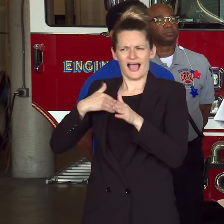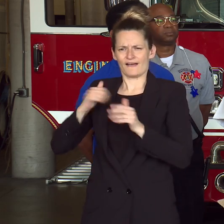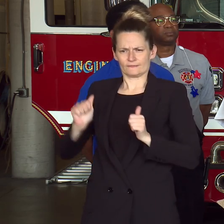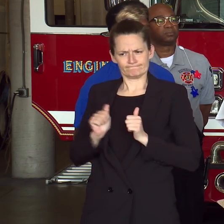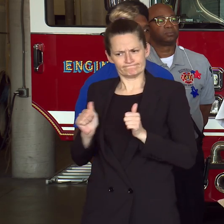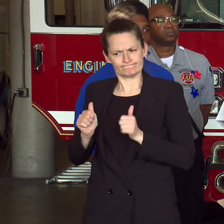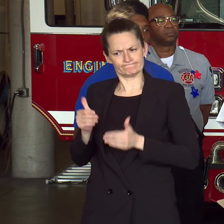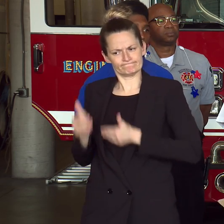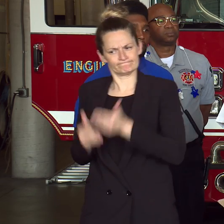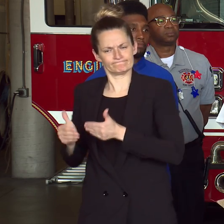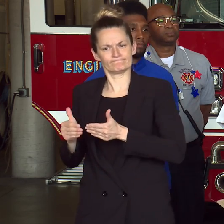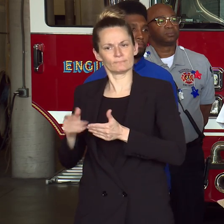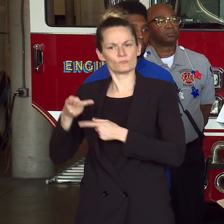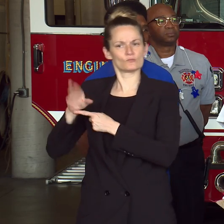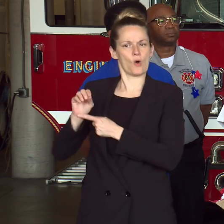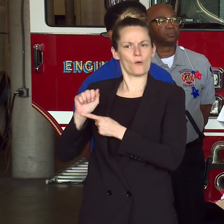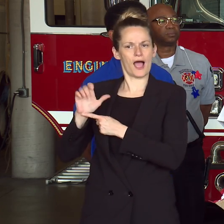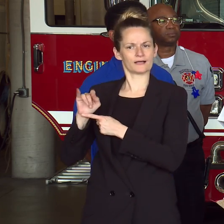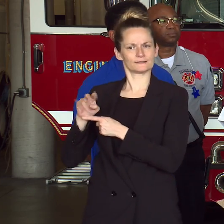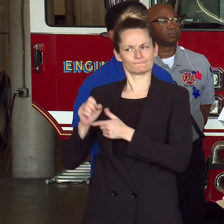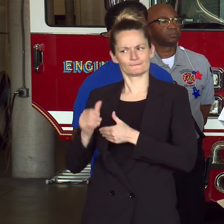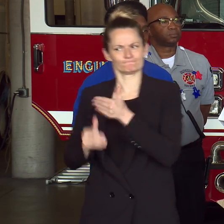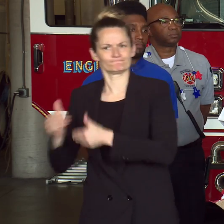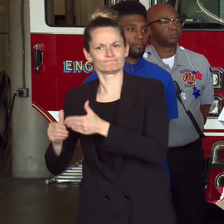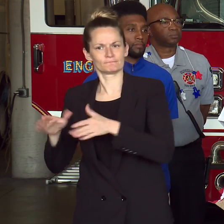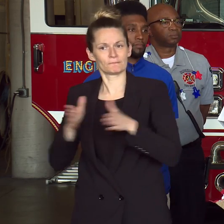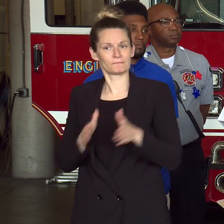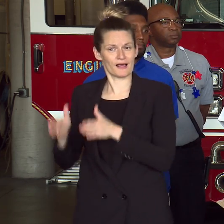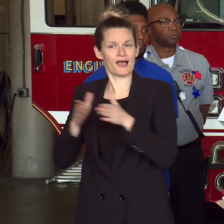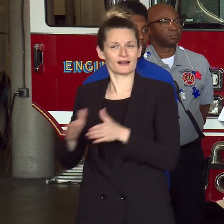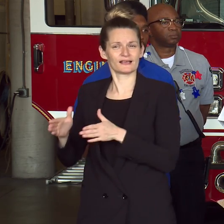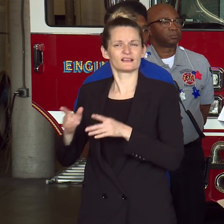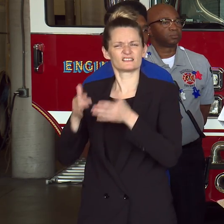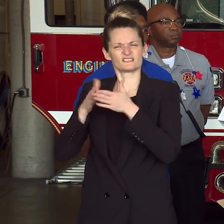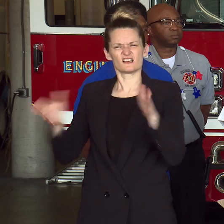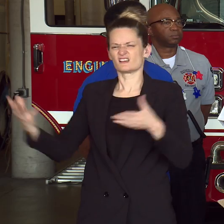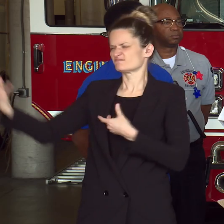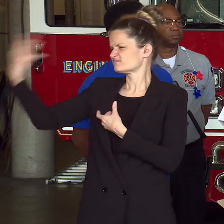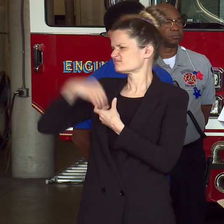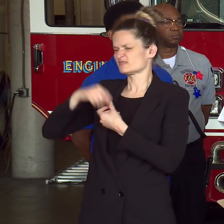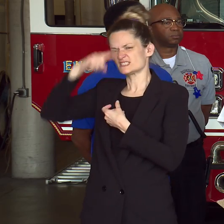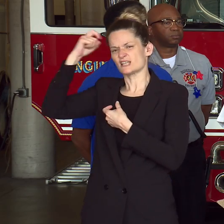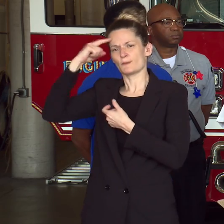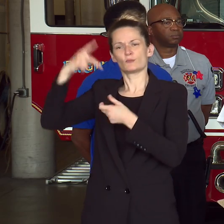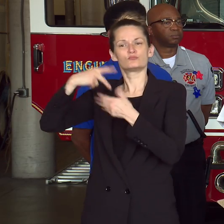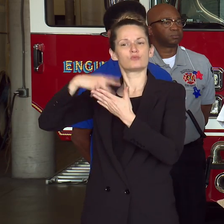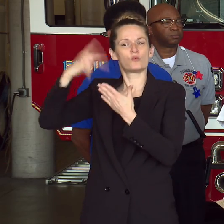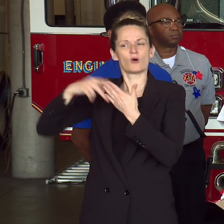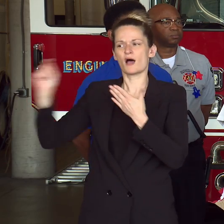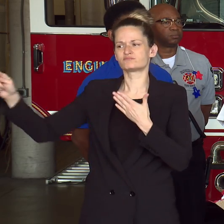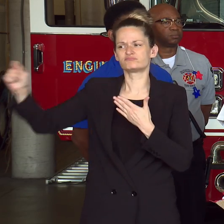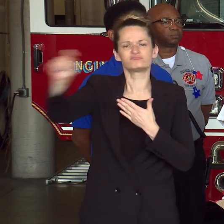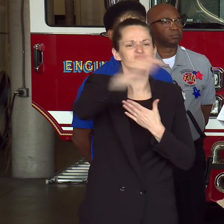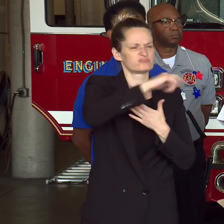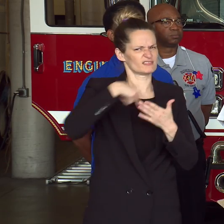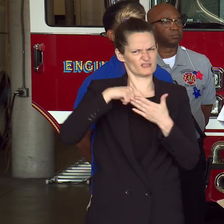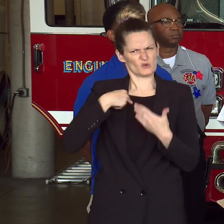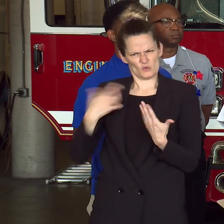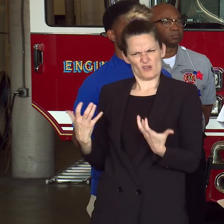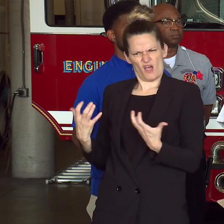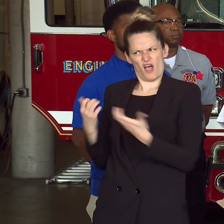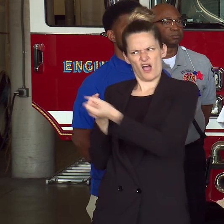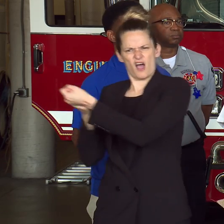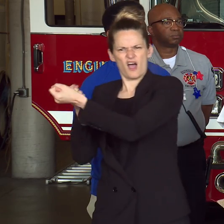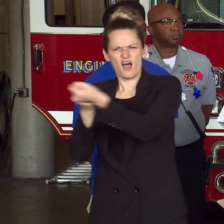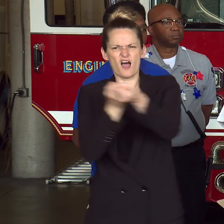We have very broad plans that include summer initiatives to provide substantial and significant support for major holidays and